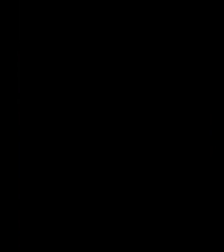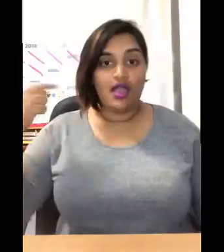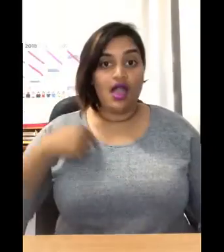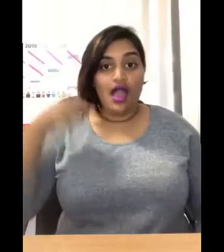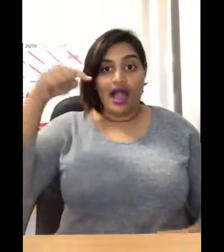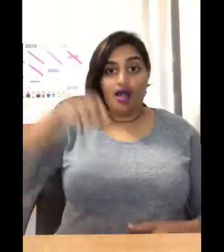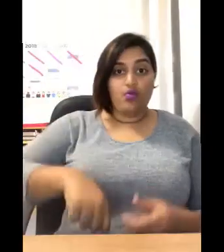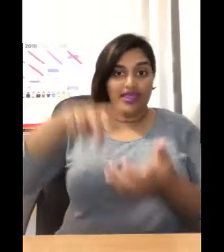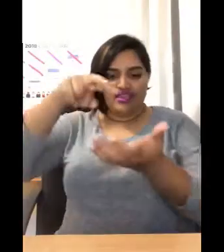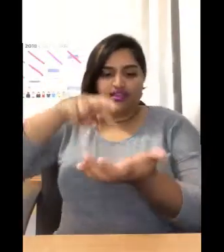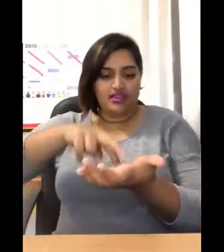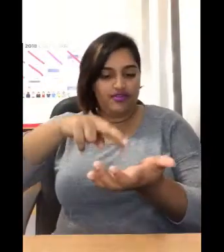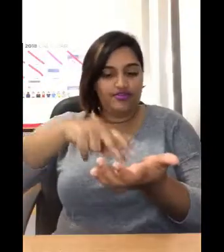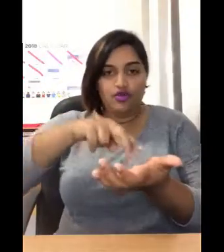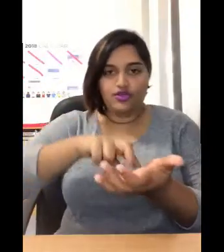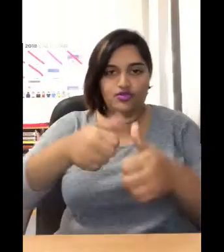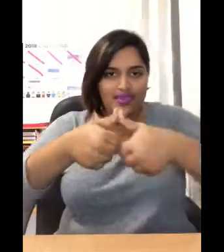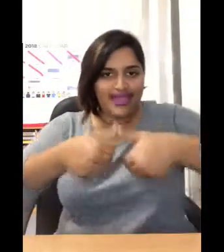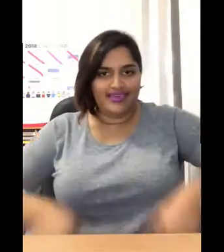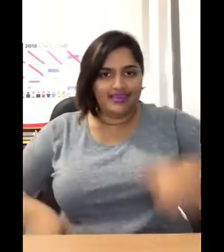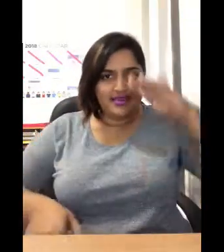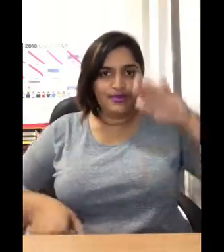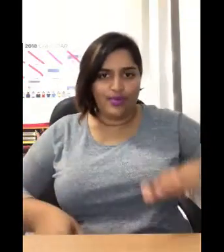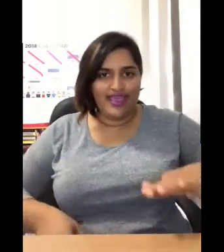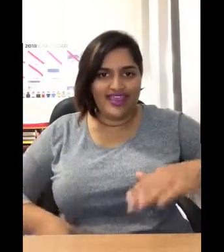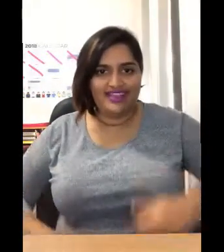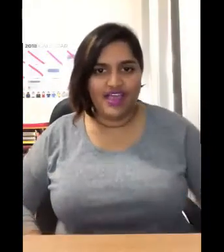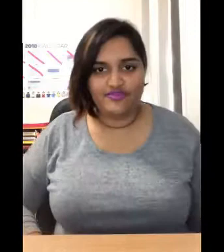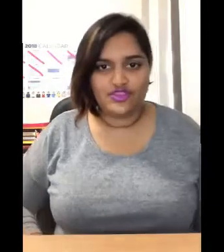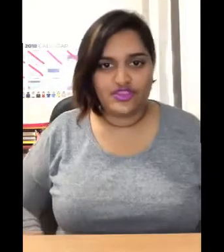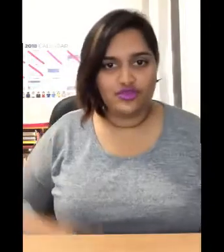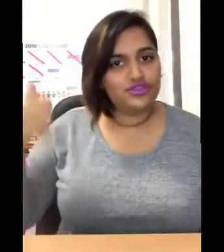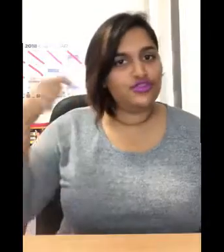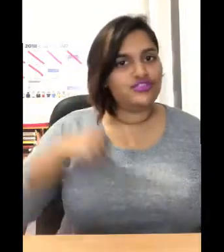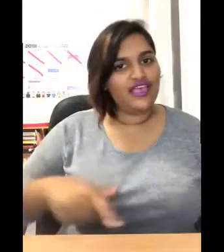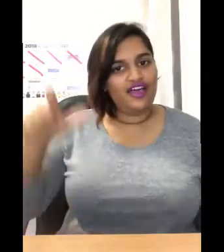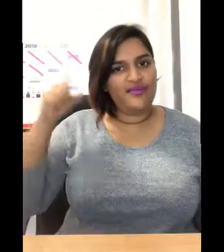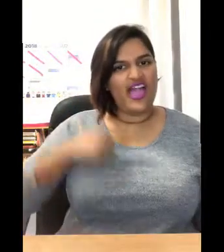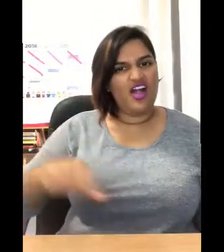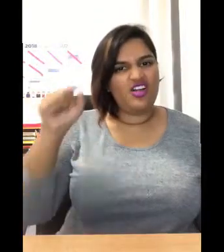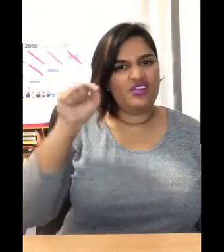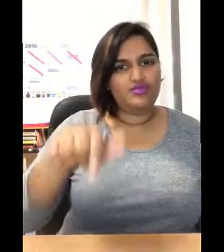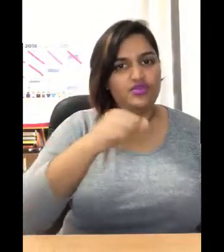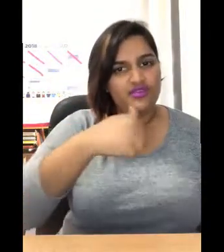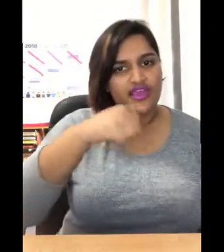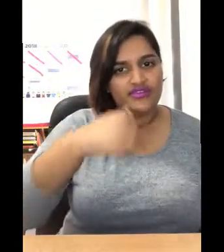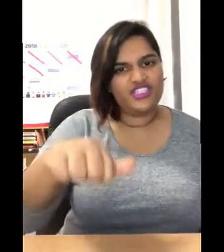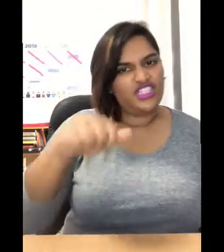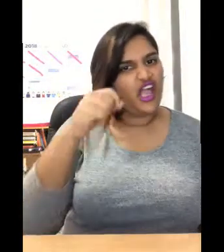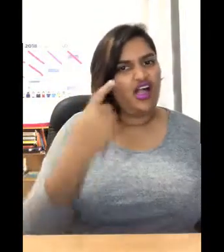I waited before you like a kid waiting after school, so tell me how come you never showed?